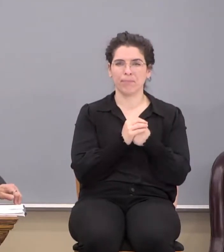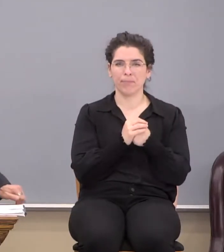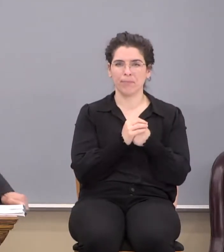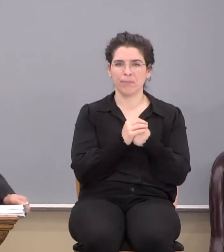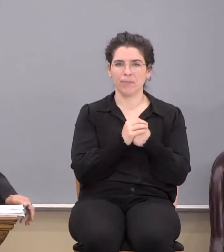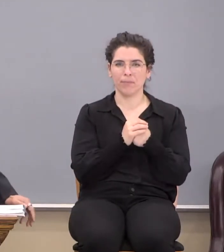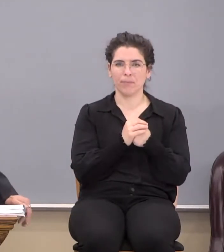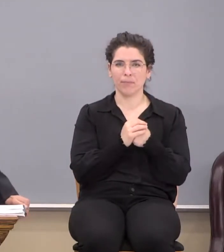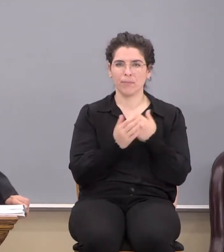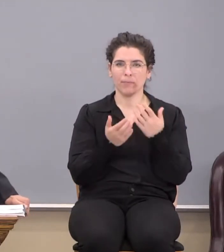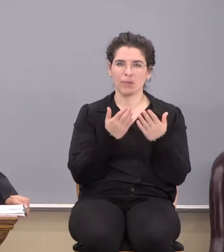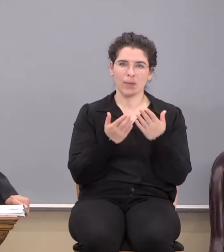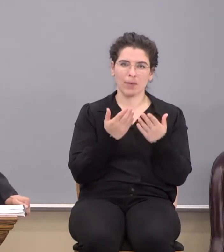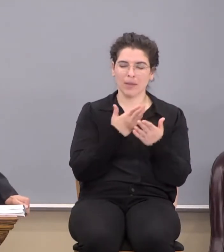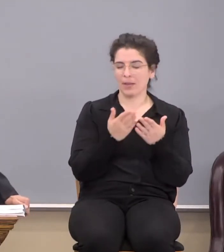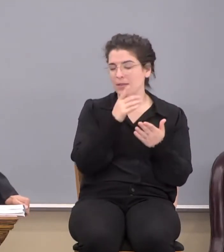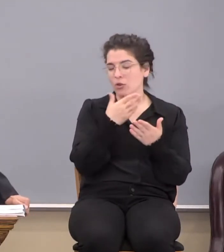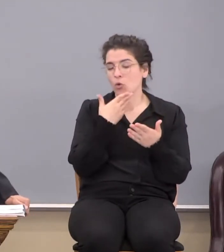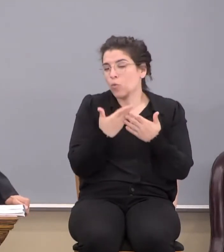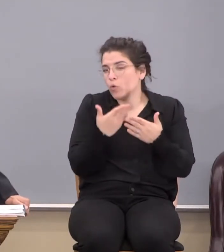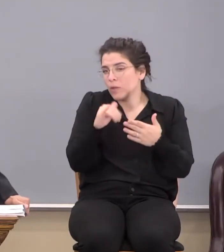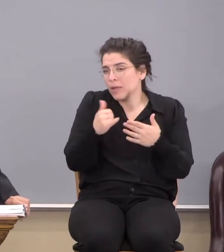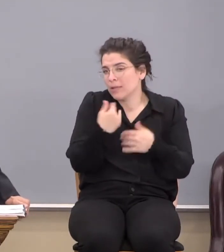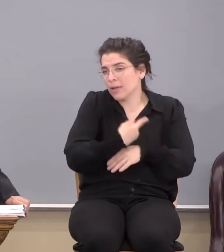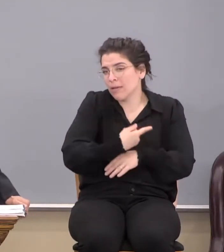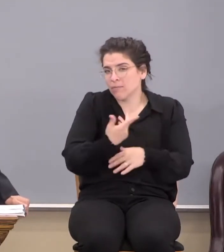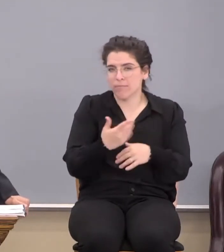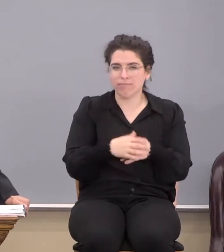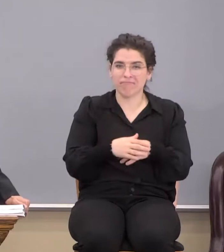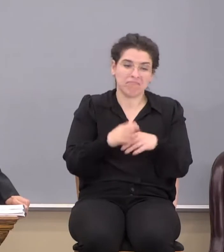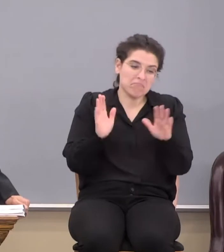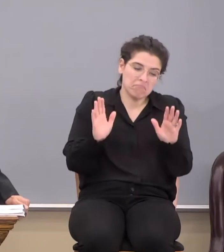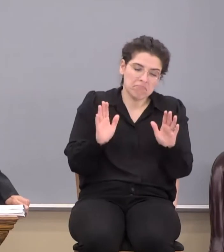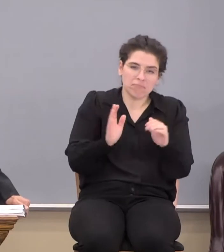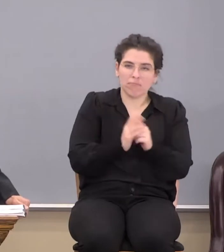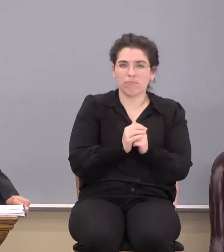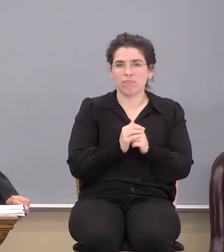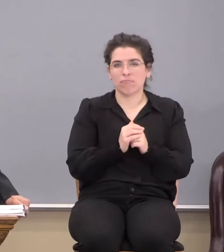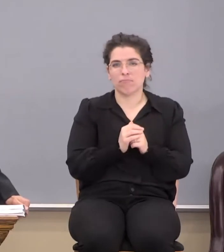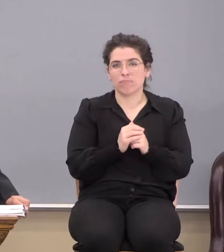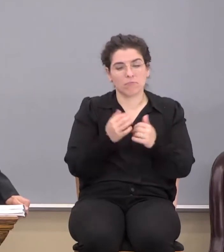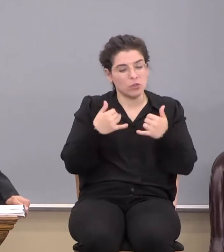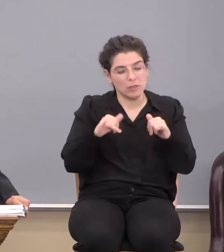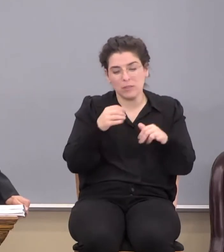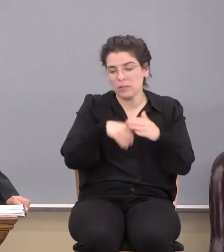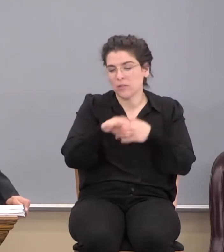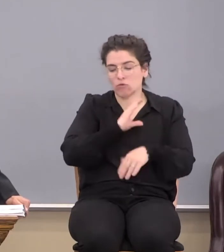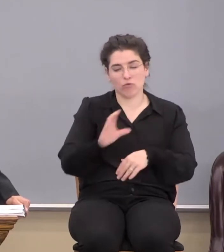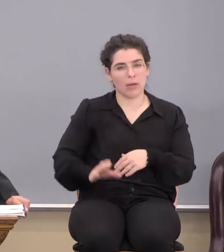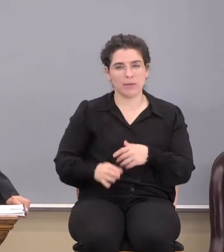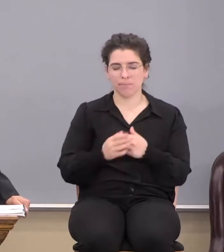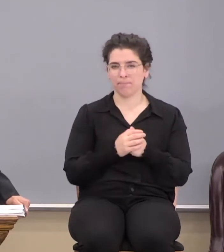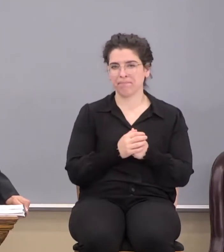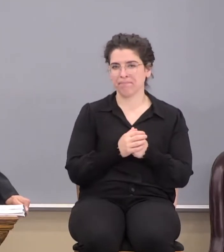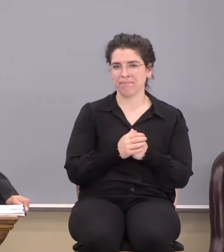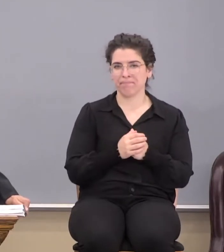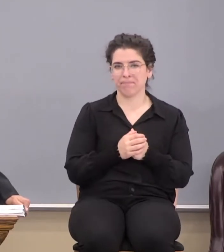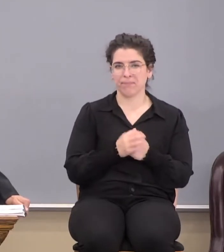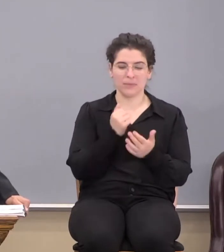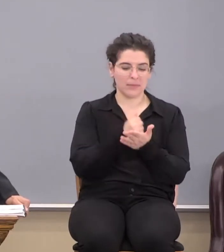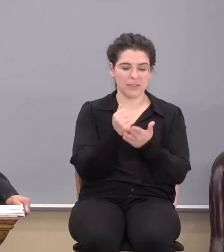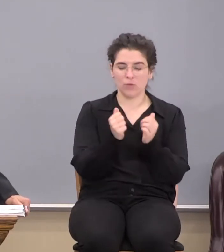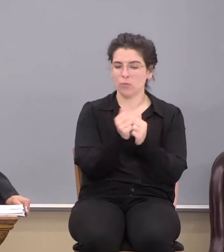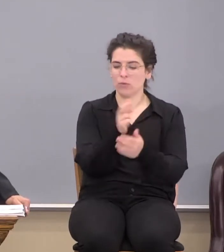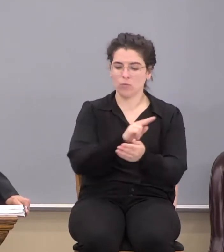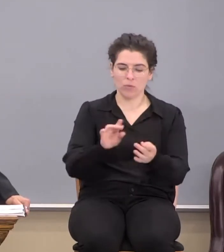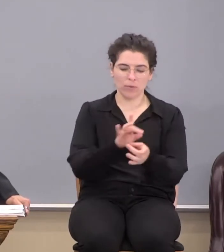And, you know, maybe things didn't go so well that day. You know what? You're still impressed. Seal with oyster